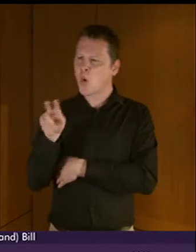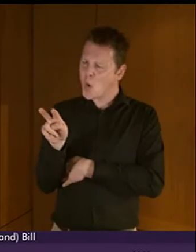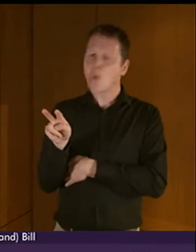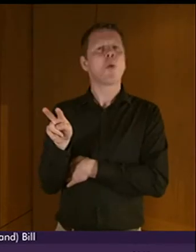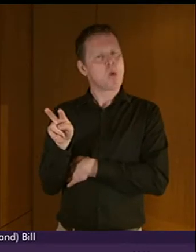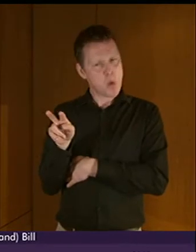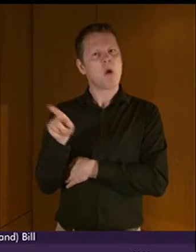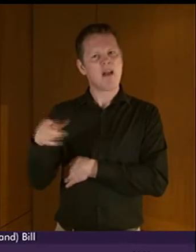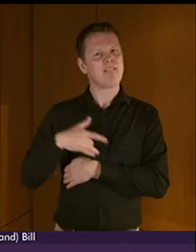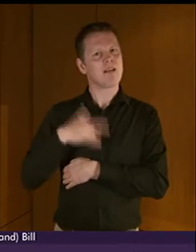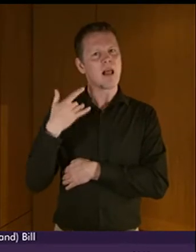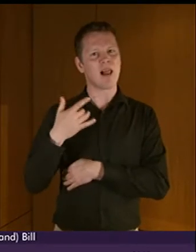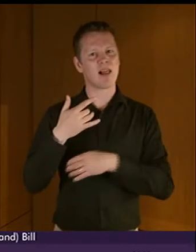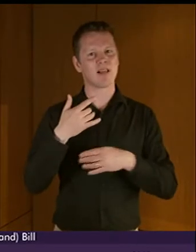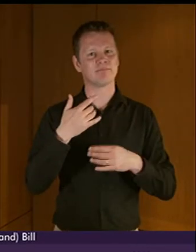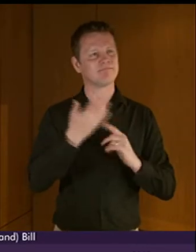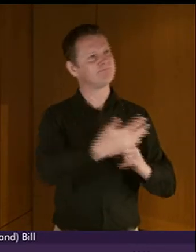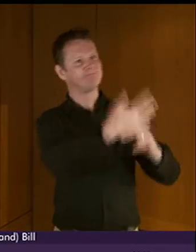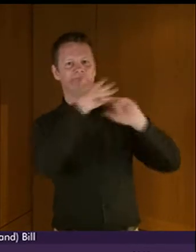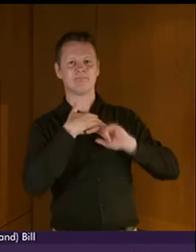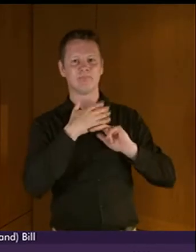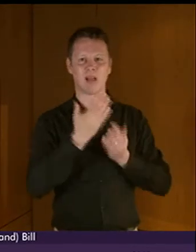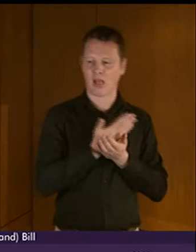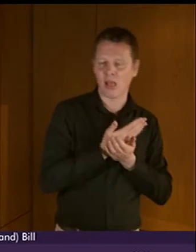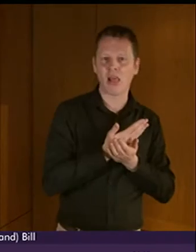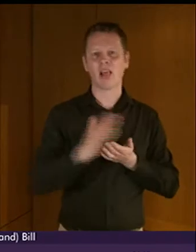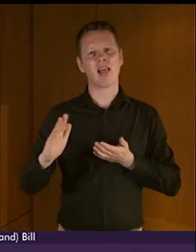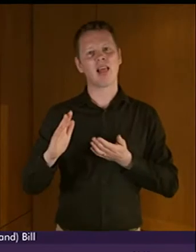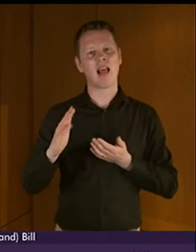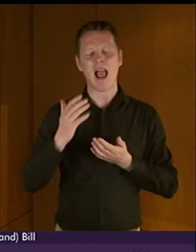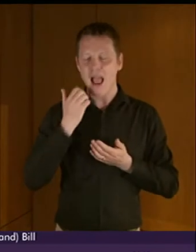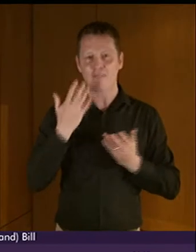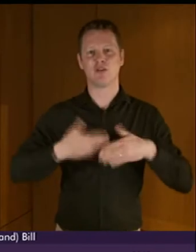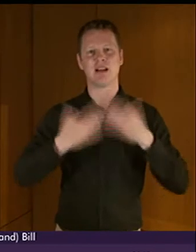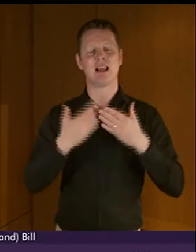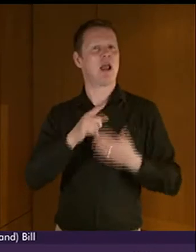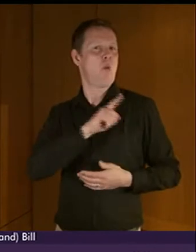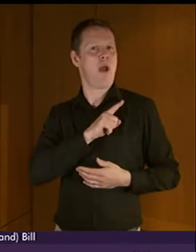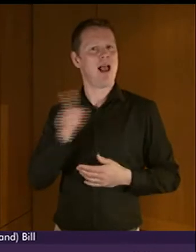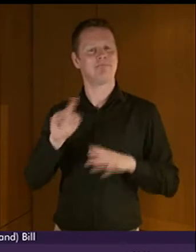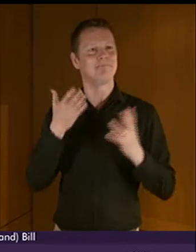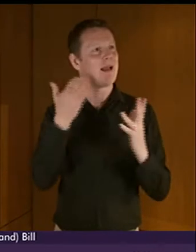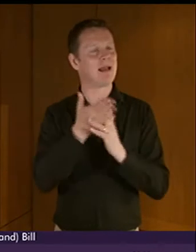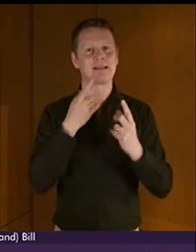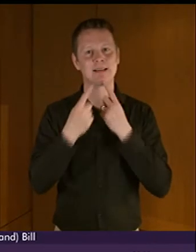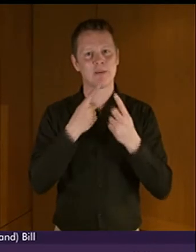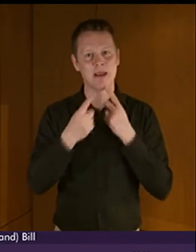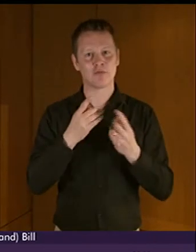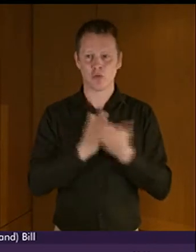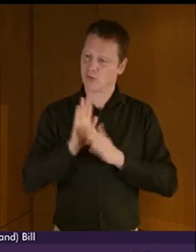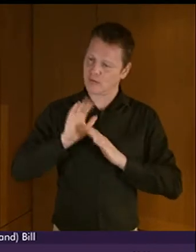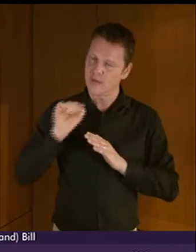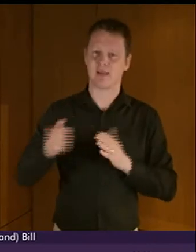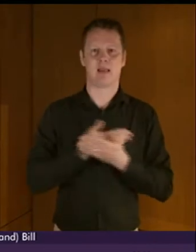face on a daily basis because they do not have linguistic access to information, services,